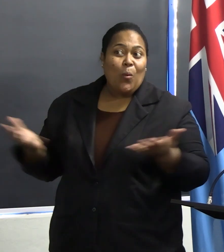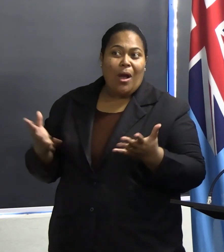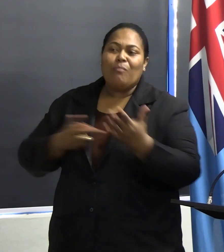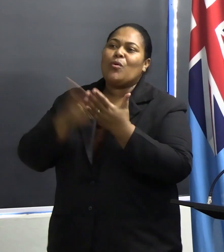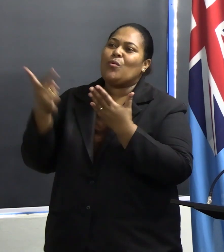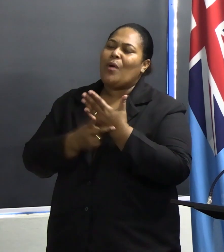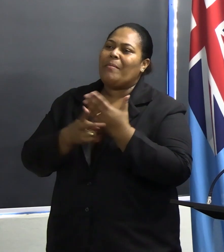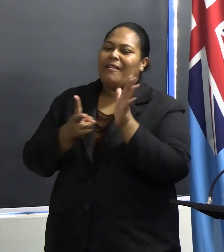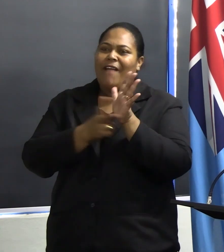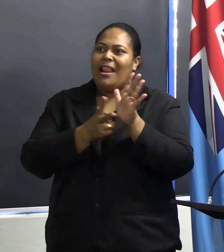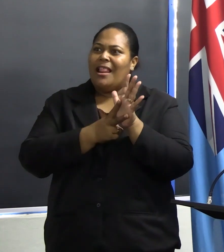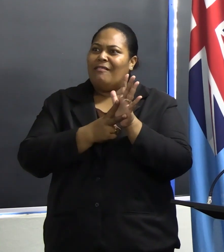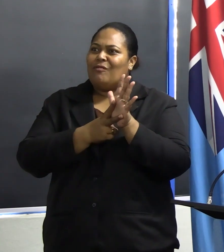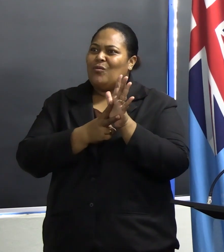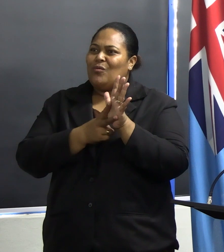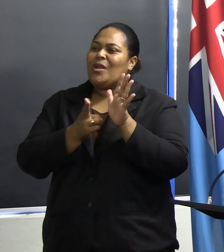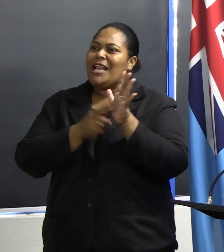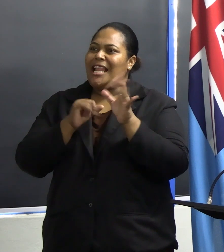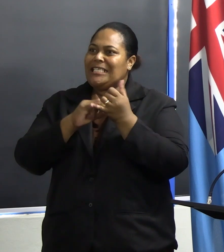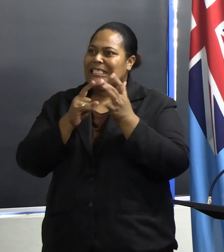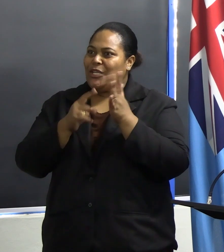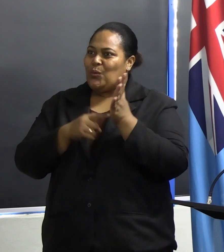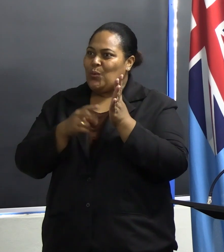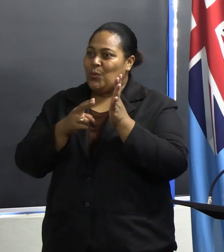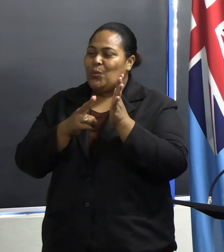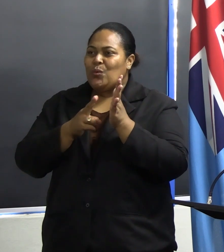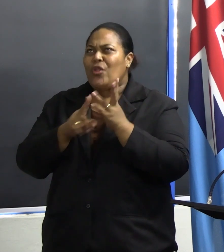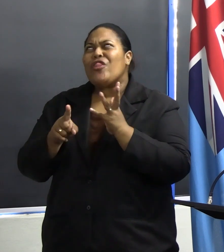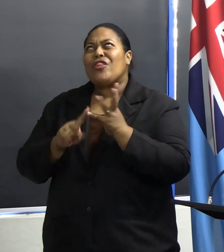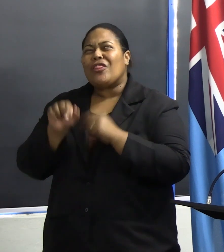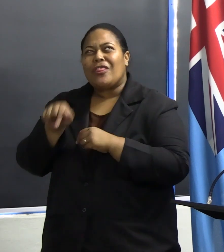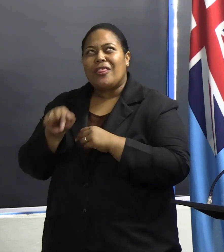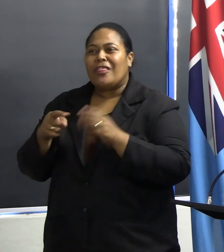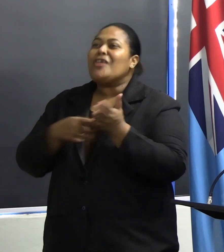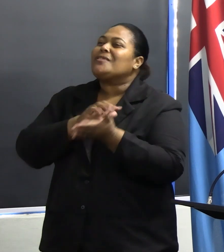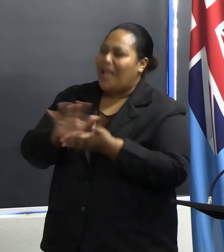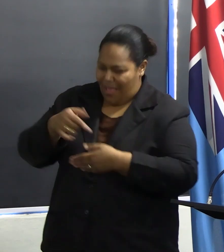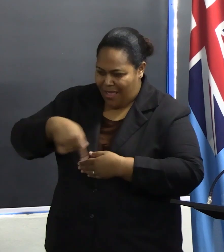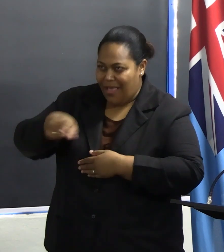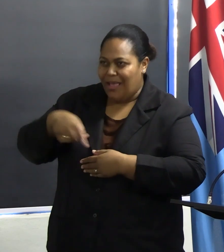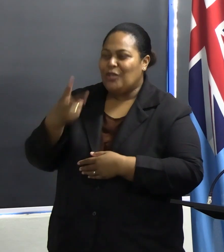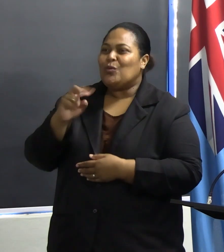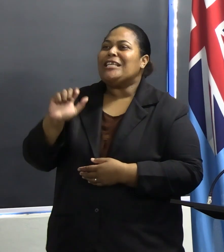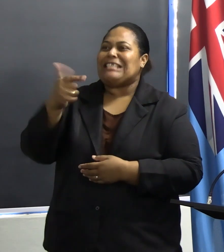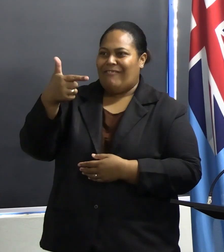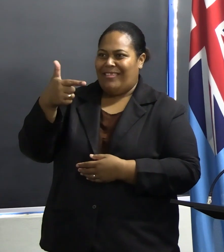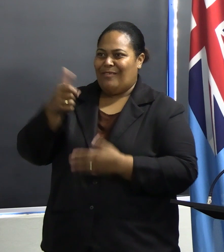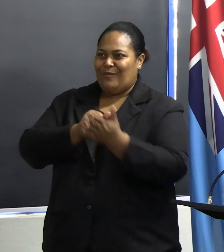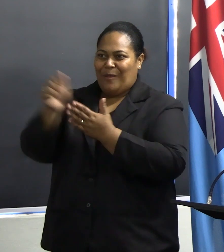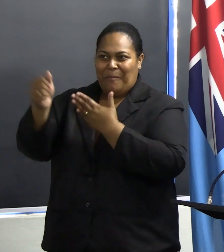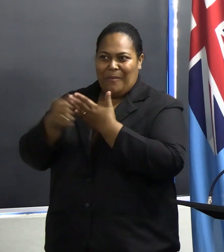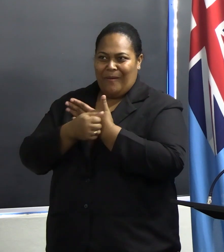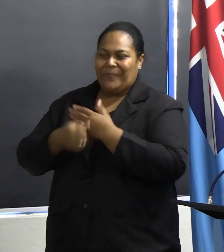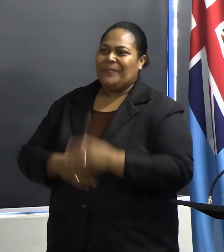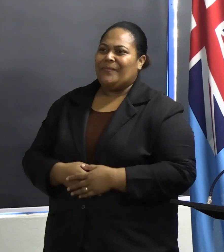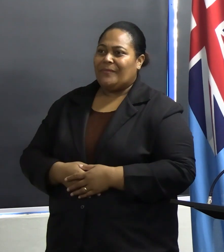Nassinu, on Thursday, 27 October. I ask all our audience, joining in